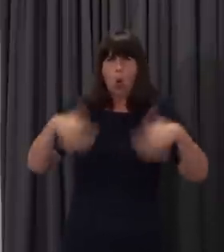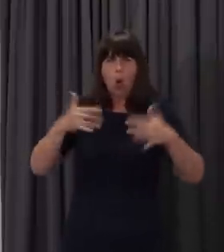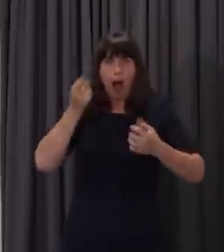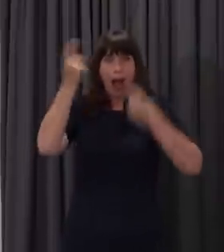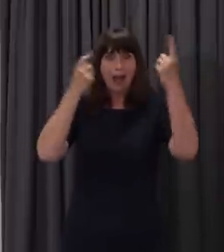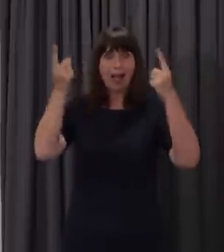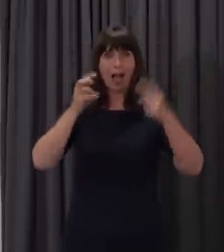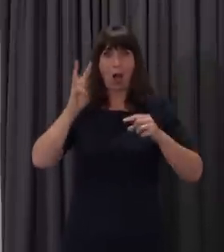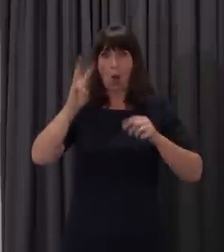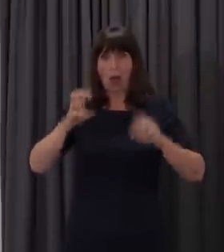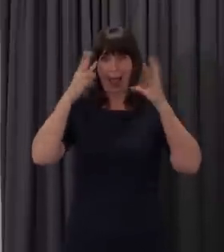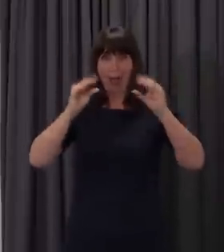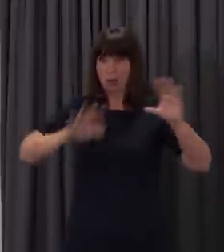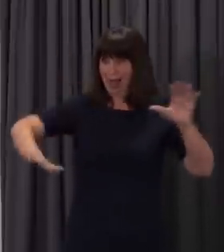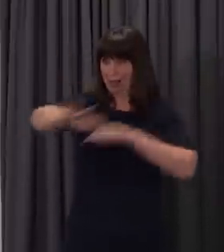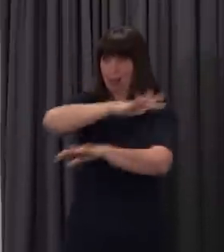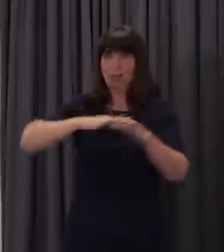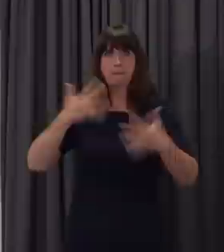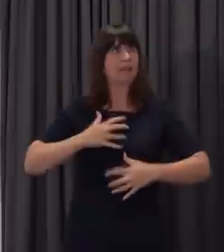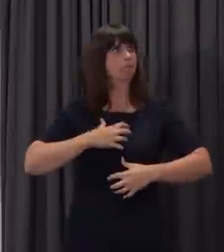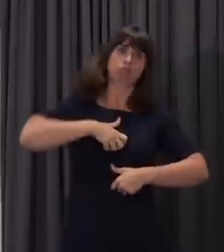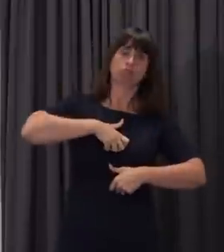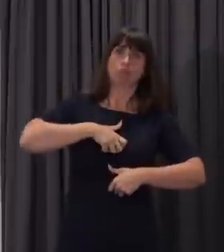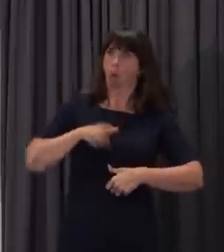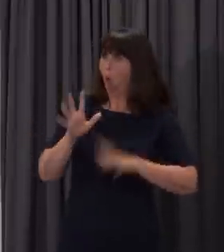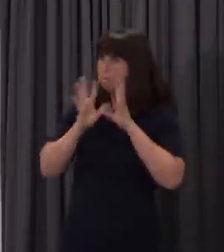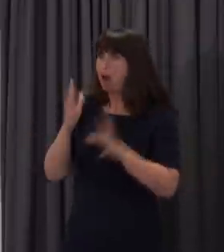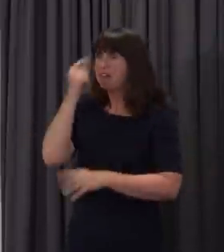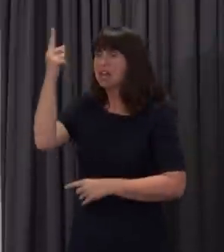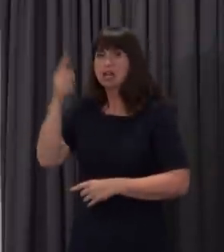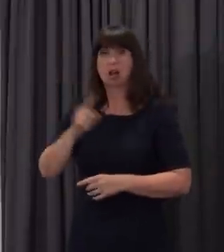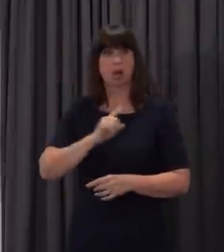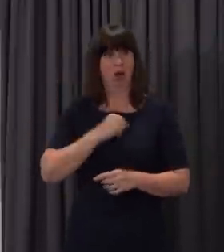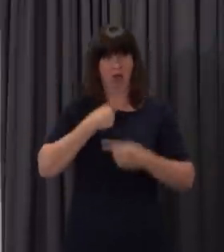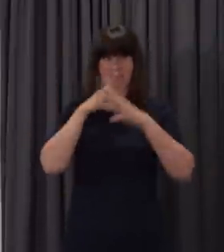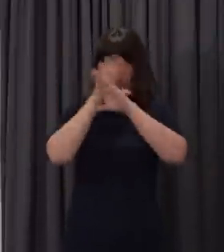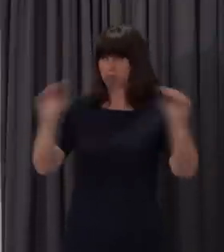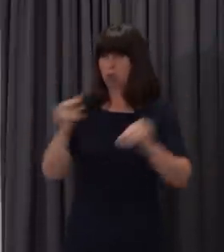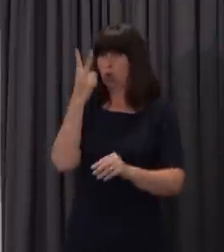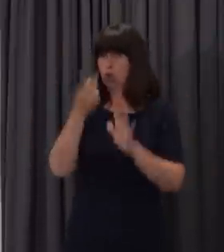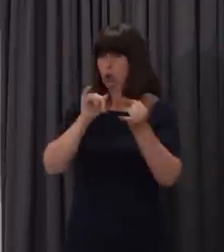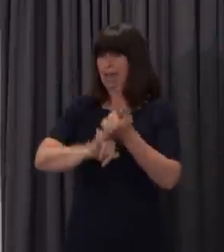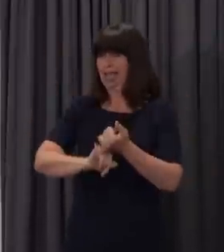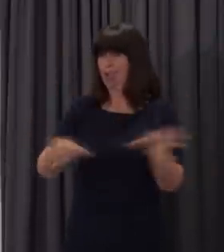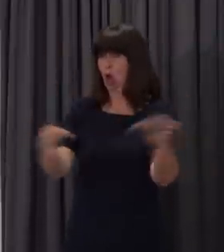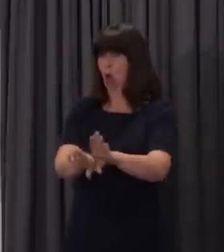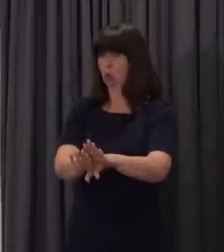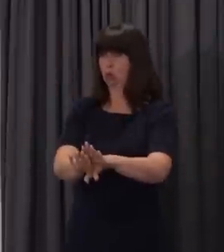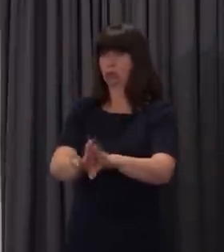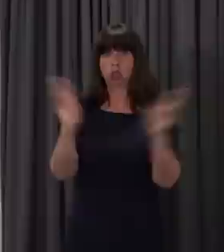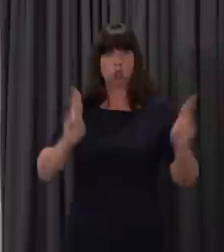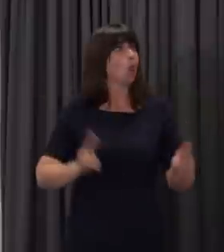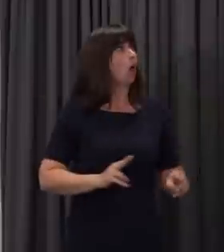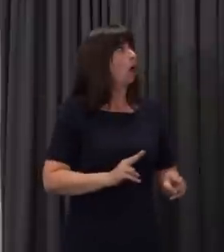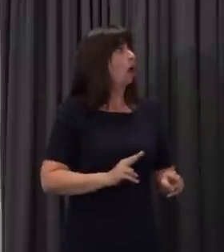speed in the Welsh education system. If you can imagine, schools had two days notice before they closed for statutory purposes.